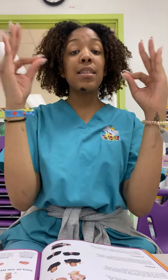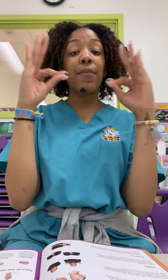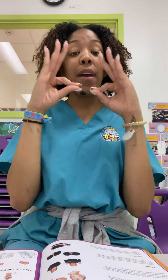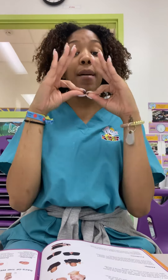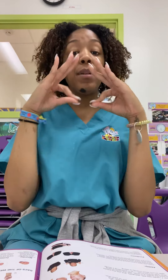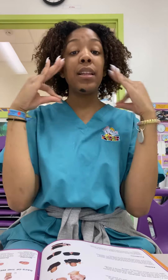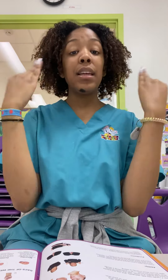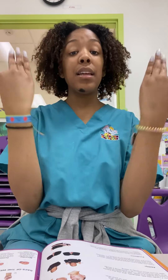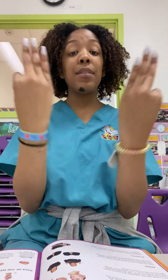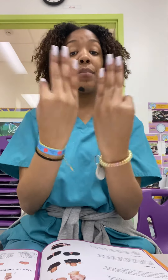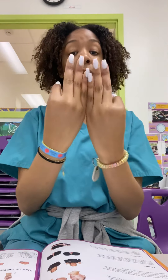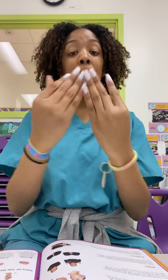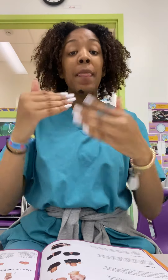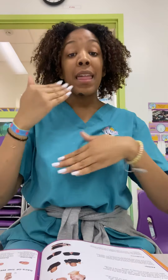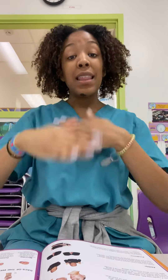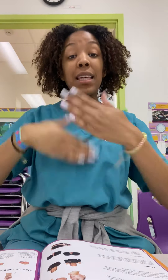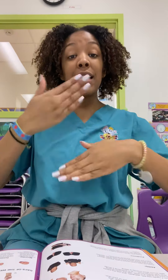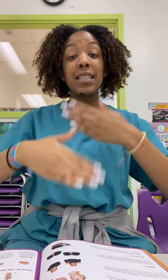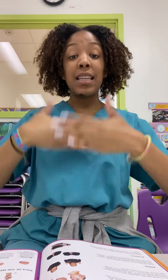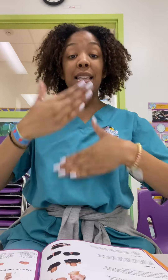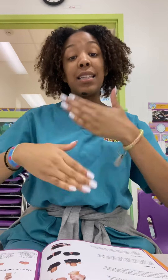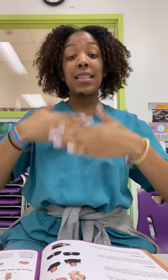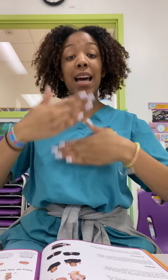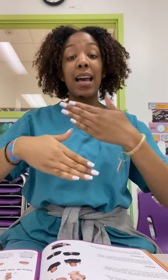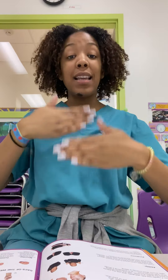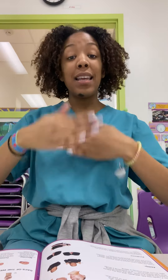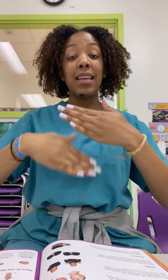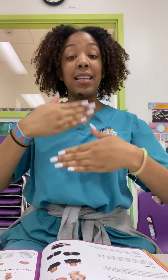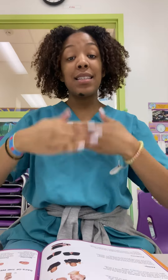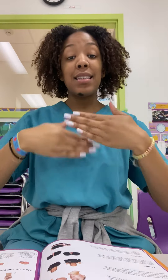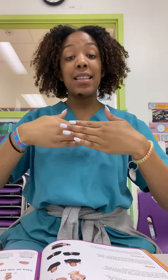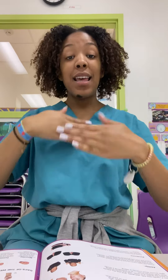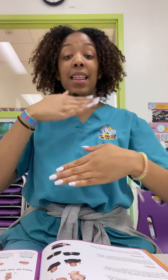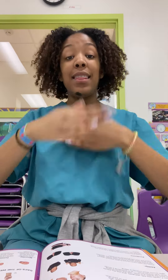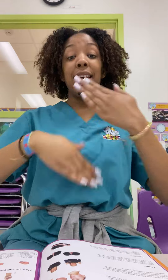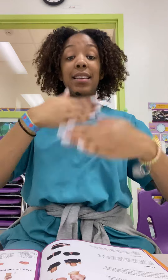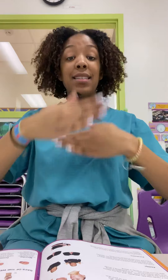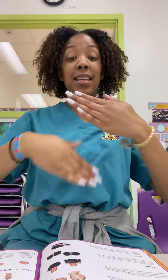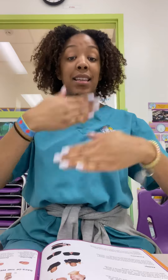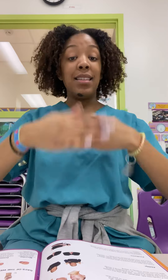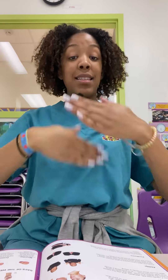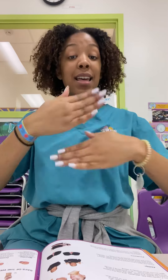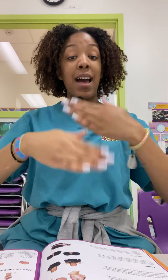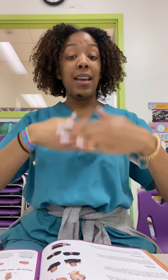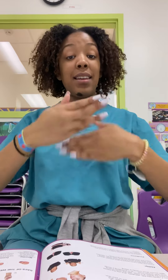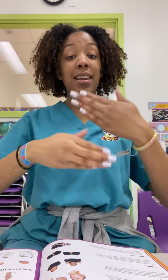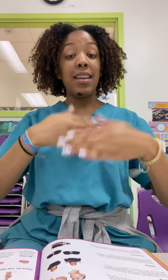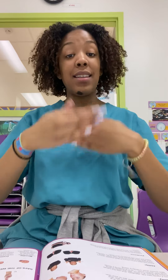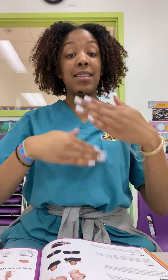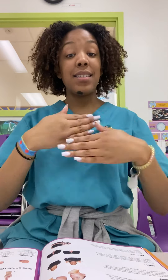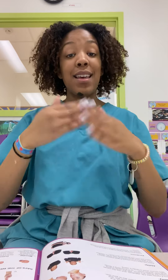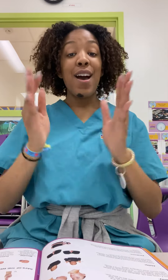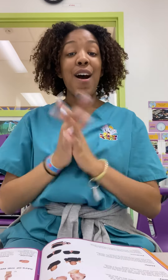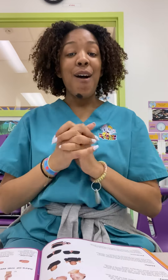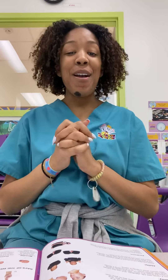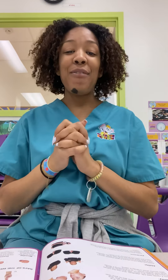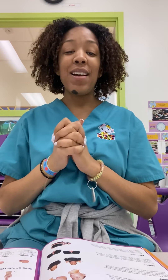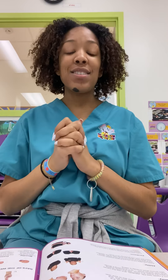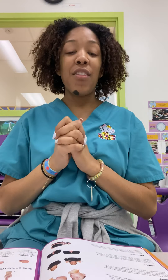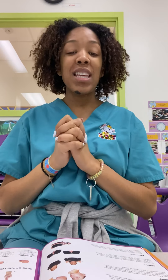family. This is kindness. This is kindness. All right friends, all the time